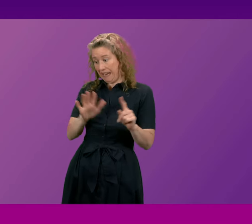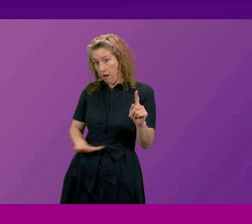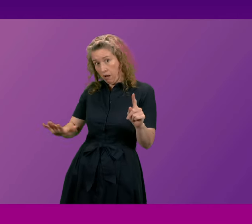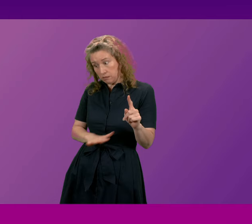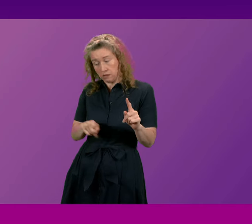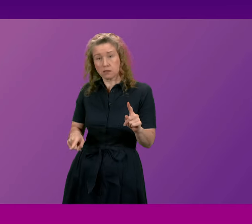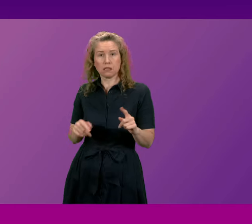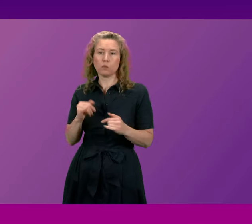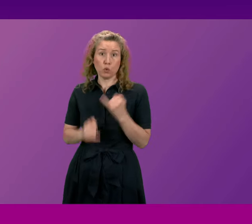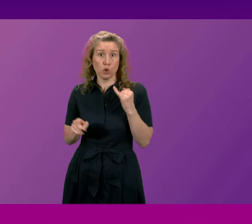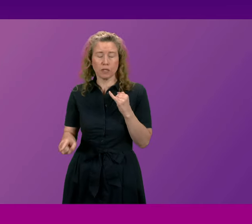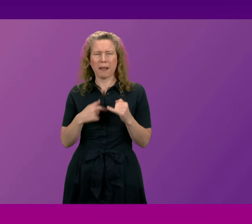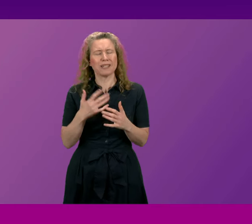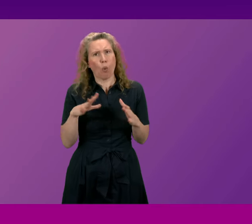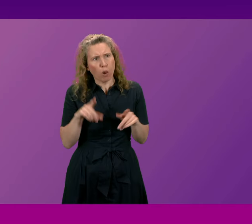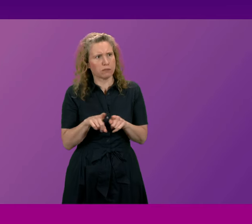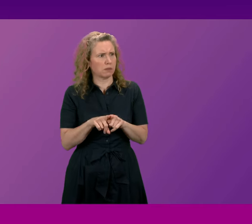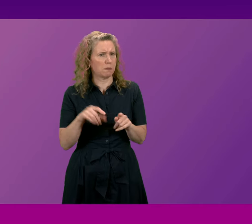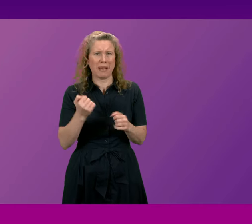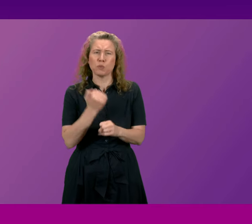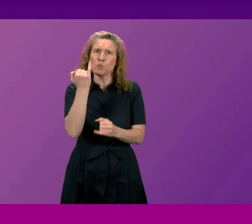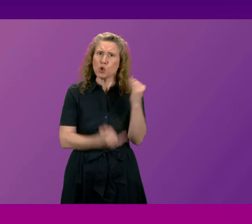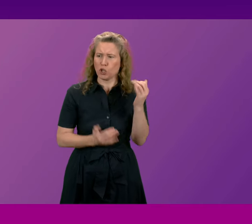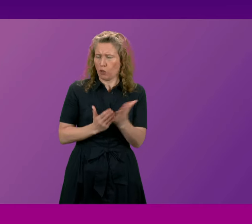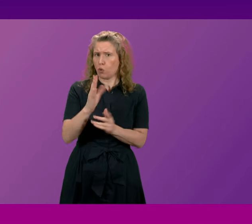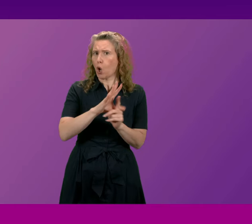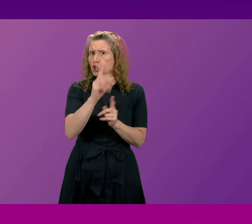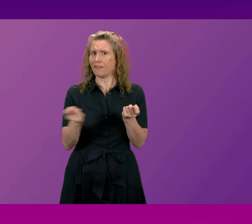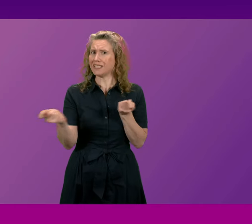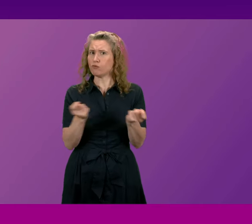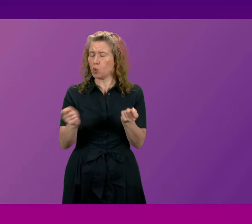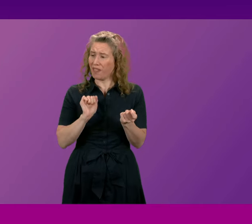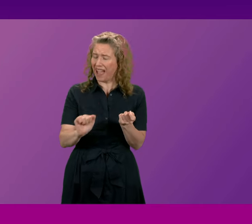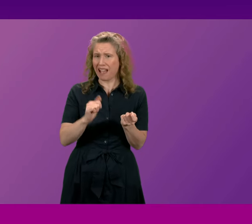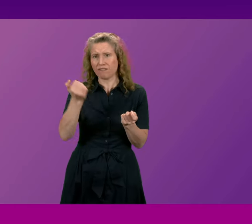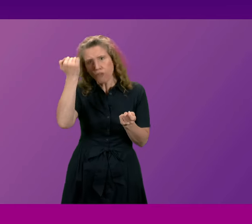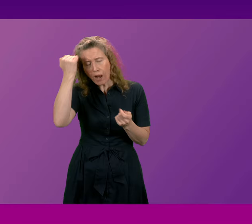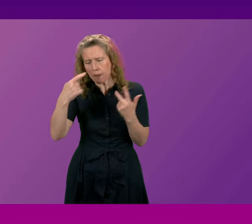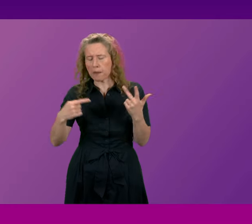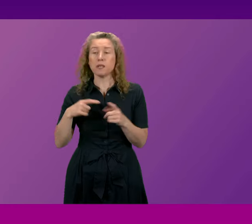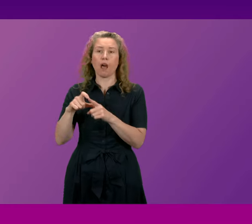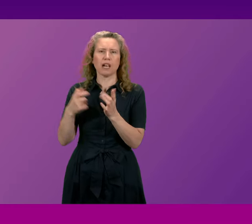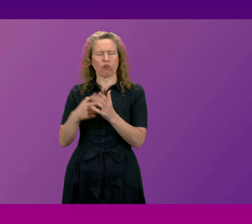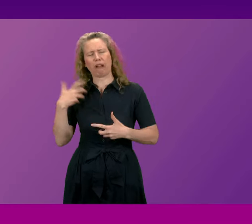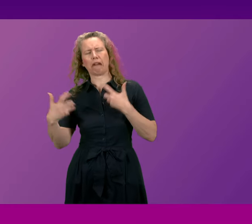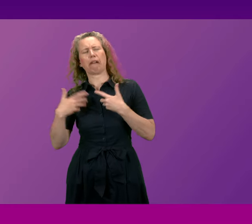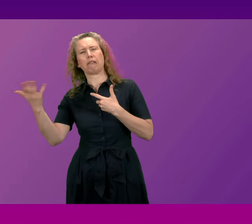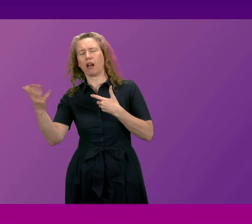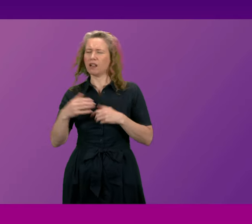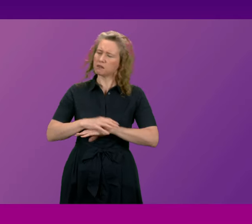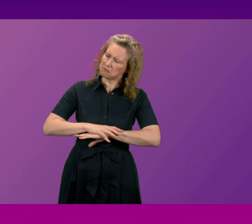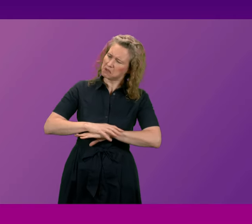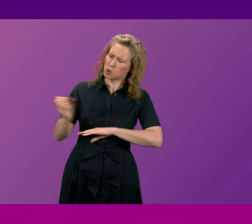by the folly and the actions of the 14 years of the... Douglas Ross as usual from his front bench seat